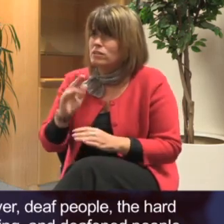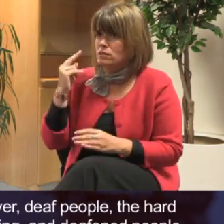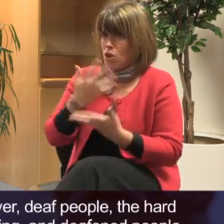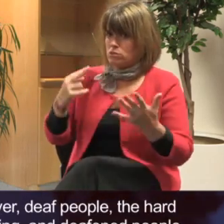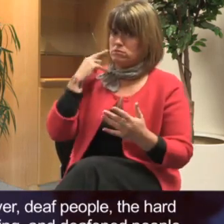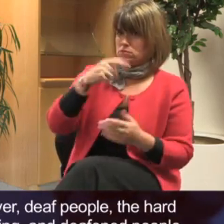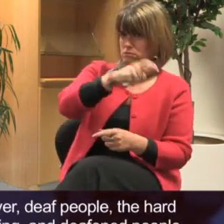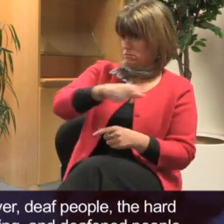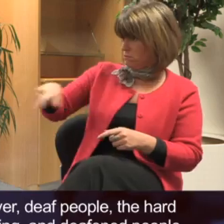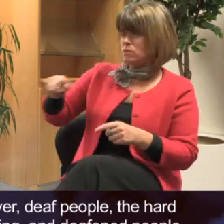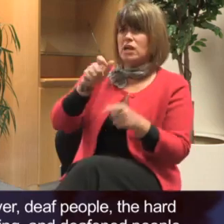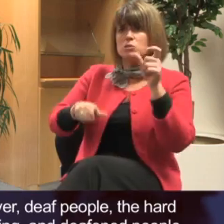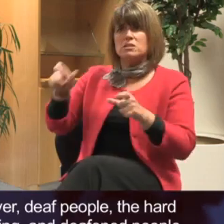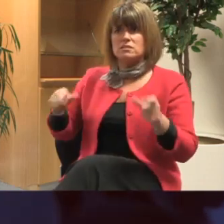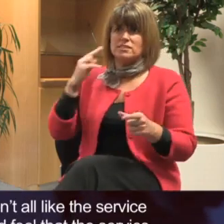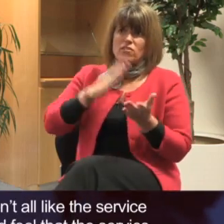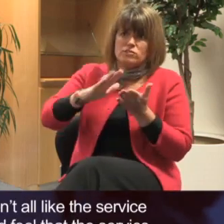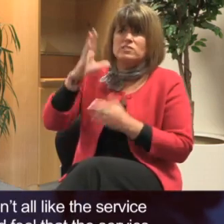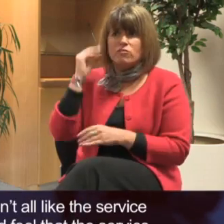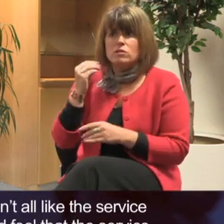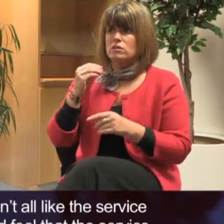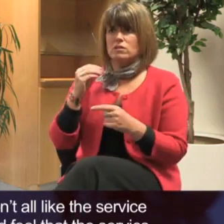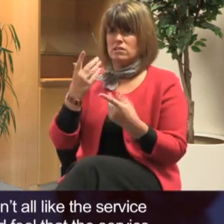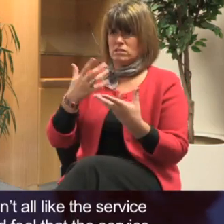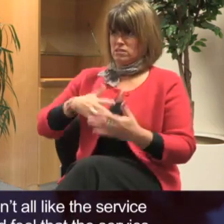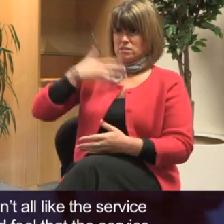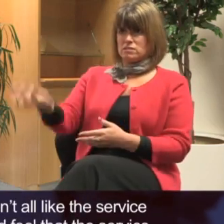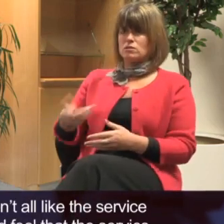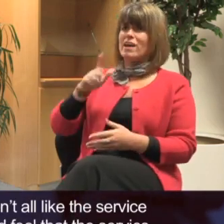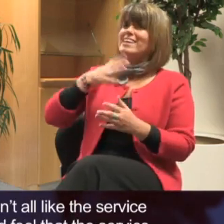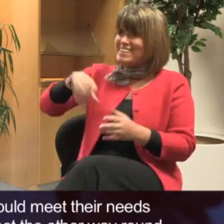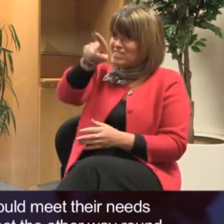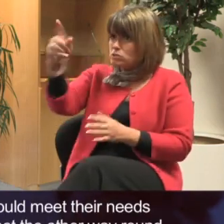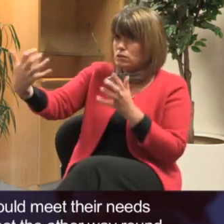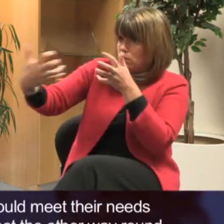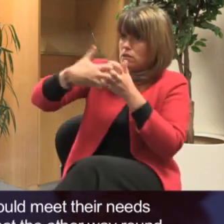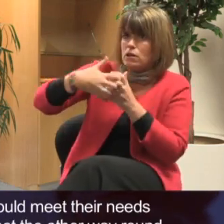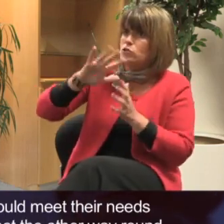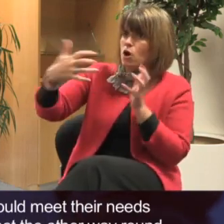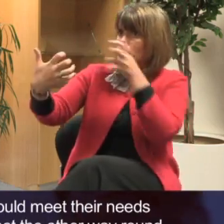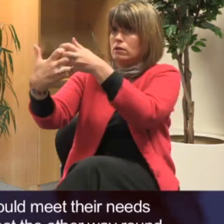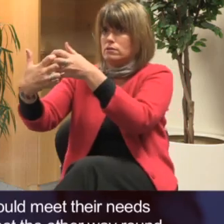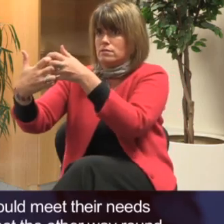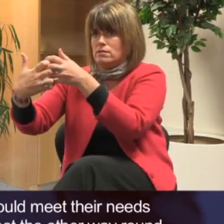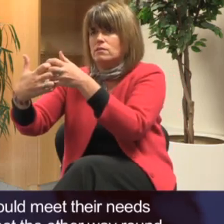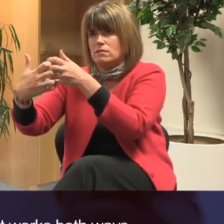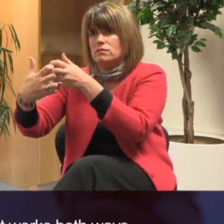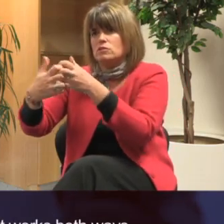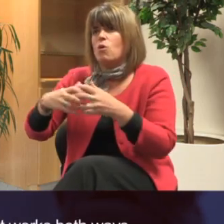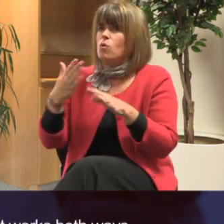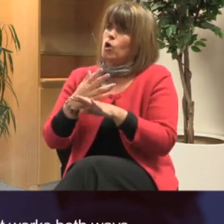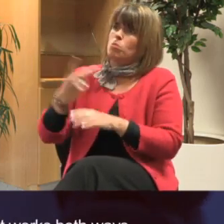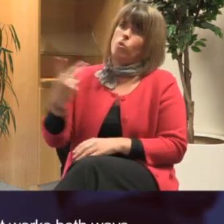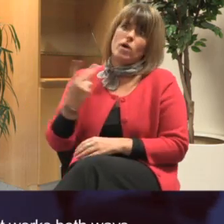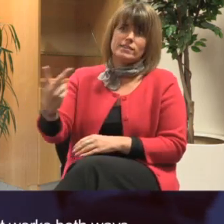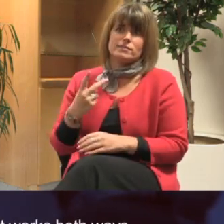deaf people, the hard of hearing and deafened people don't all like the service and feel that the service should meet their needs and not the other way round. It